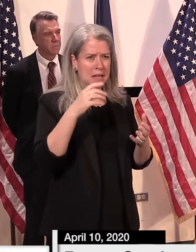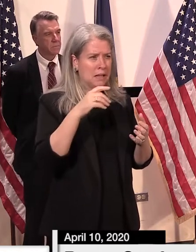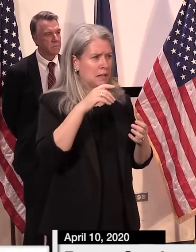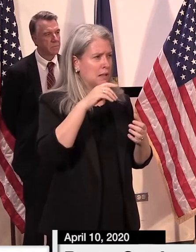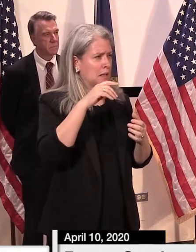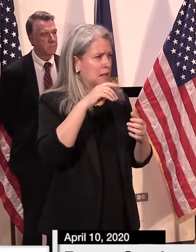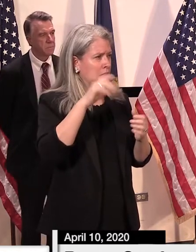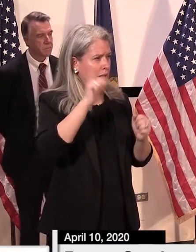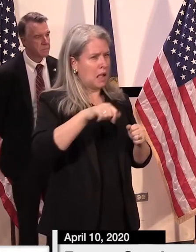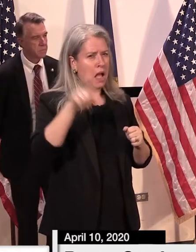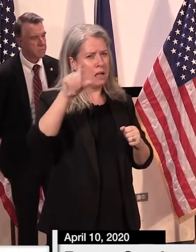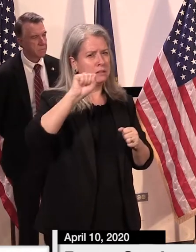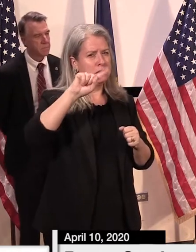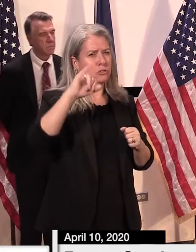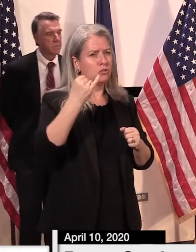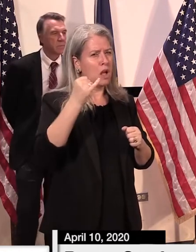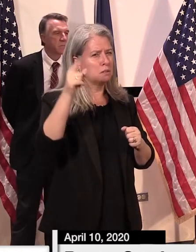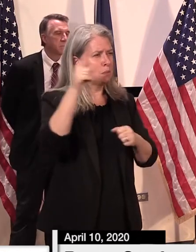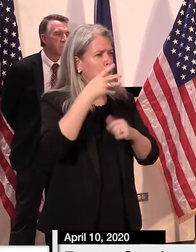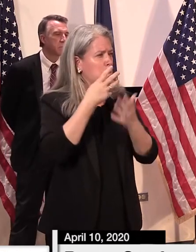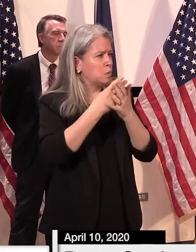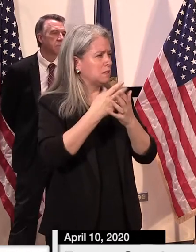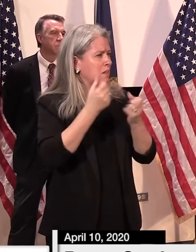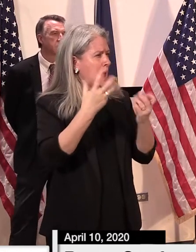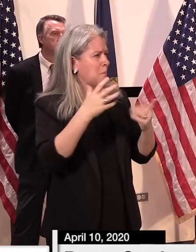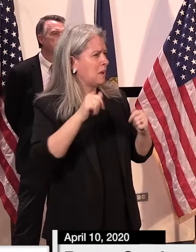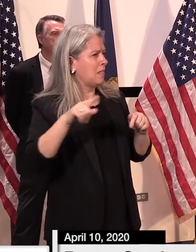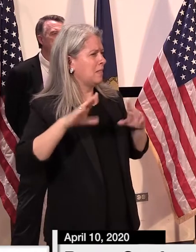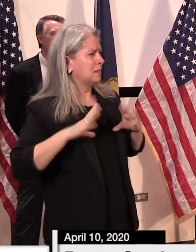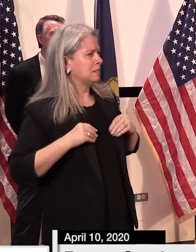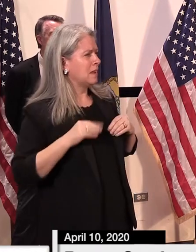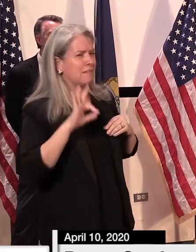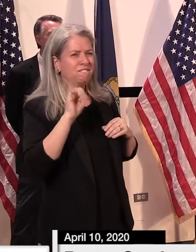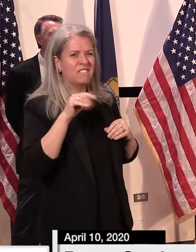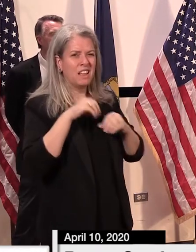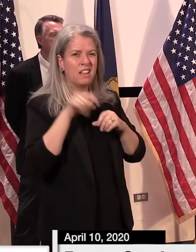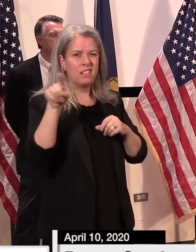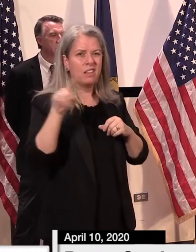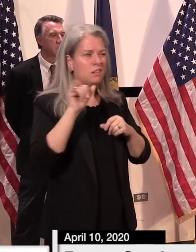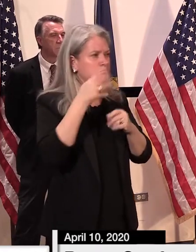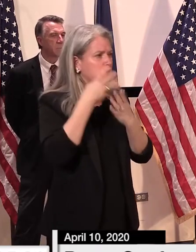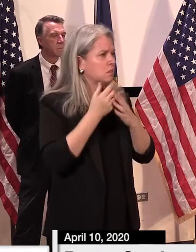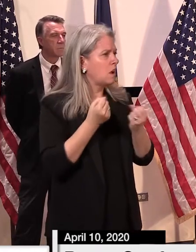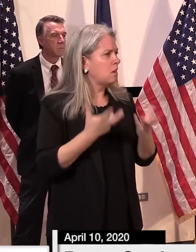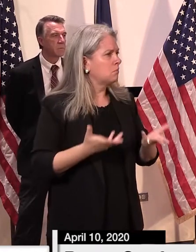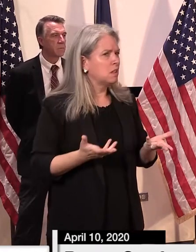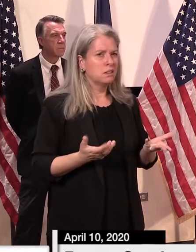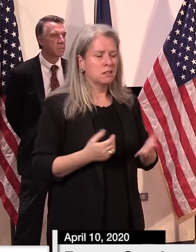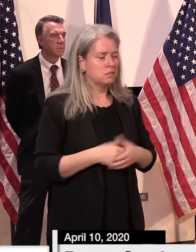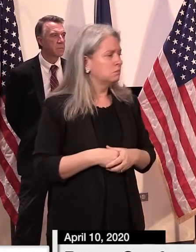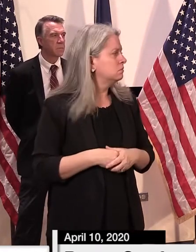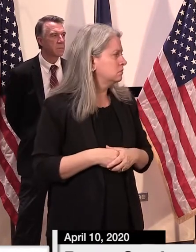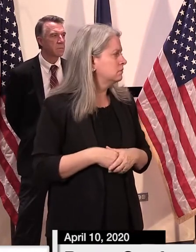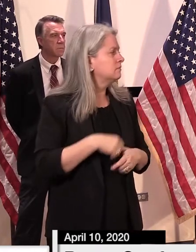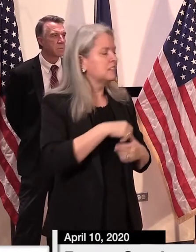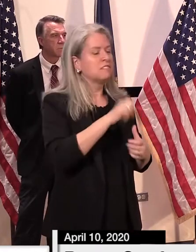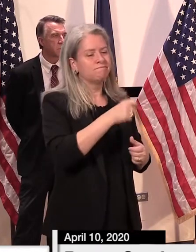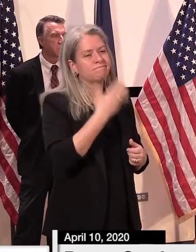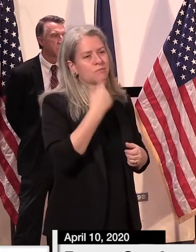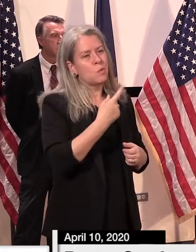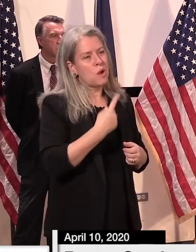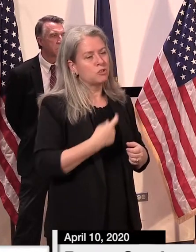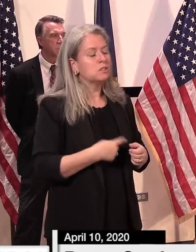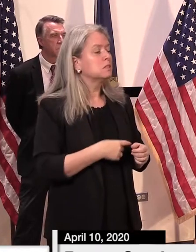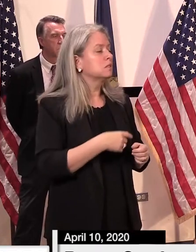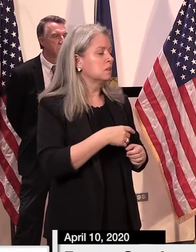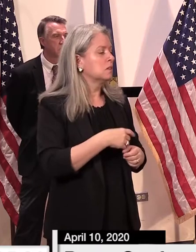hold? And how long will it be up in operation of their risk? Good questions, Mike. I want to